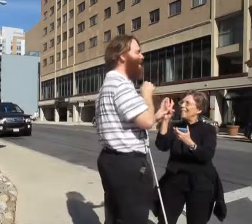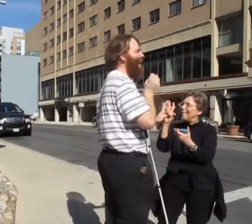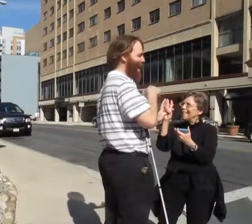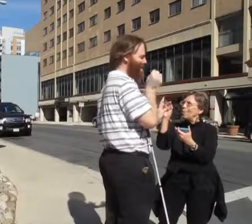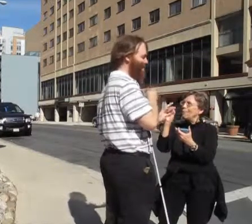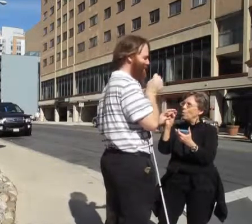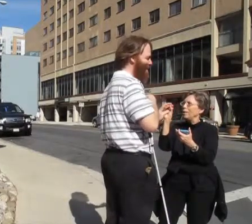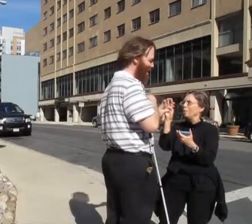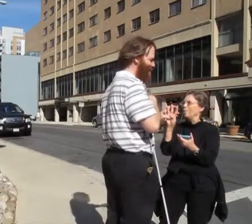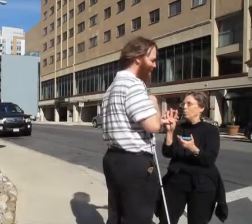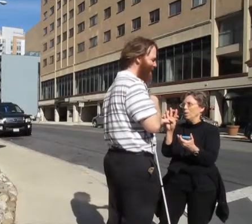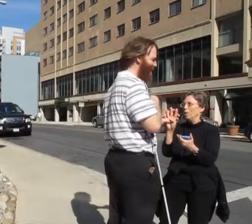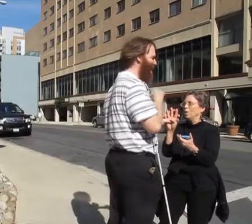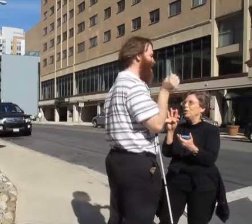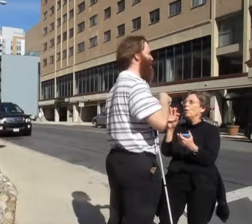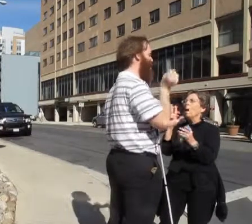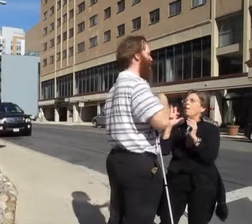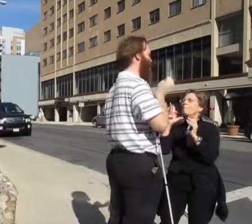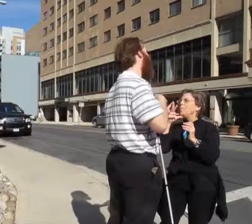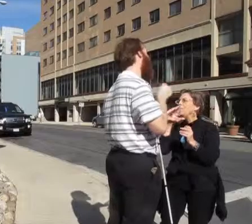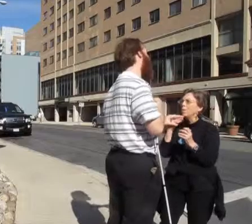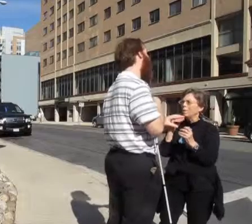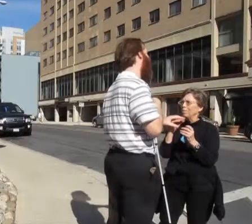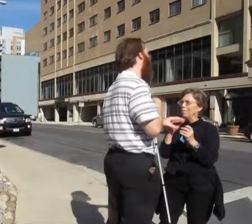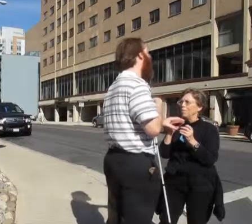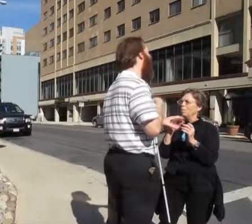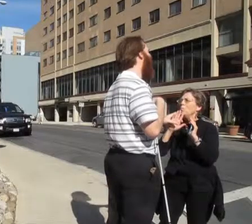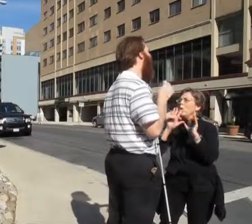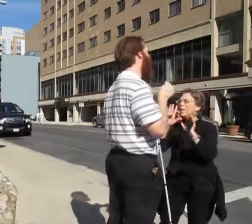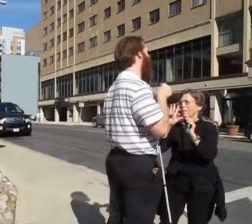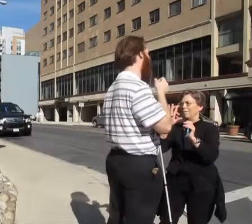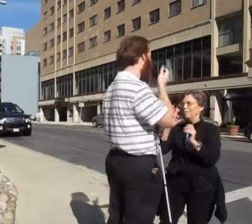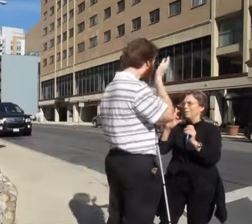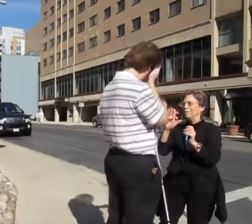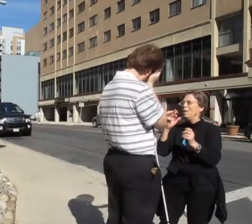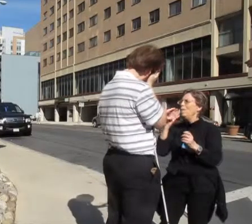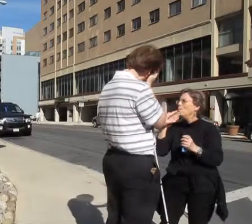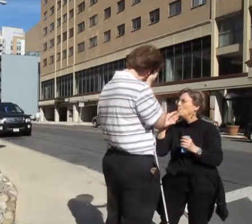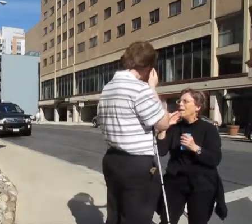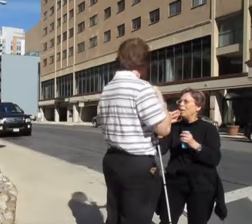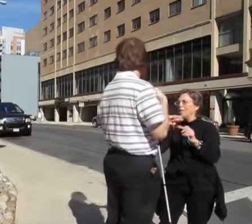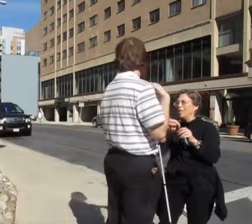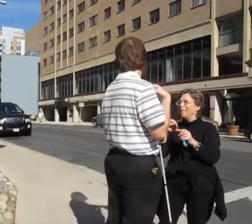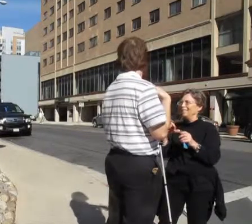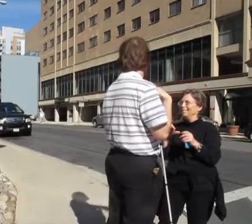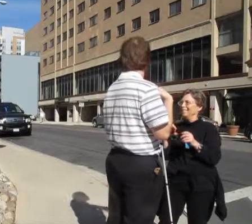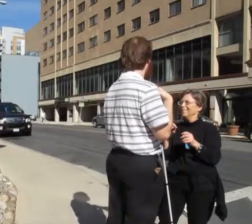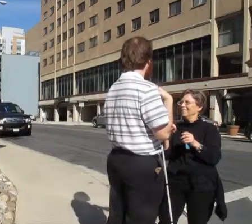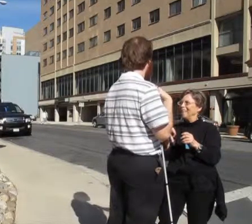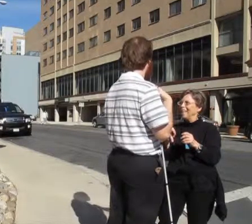6.4. So beautiful, wonderful, well done. Okay.